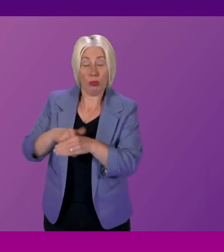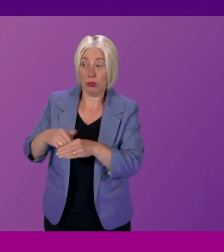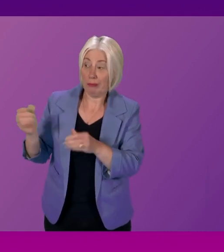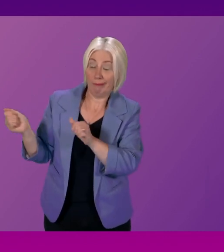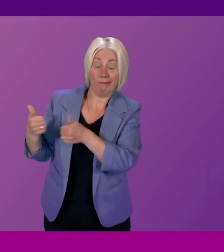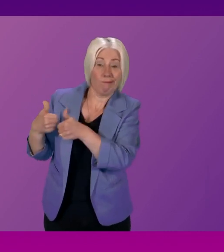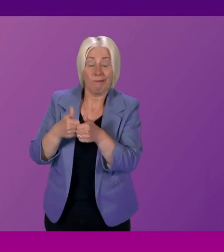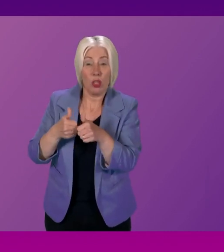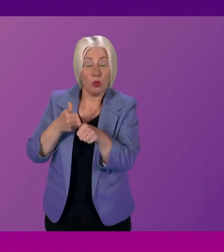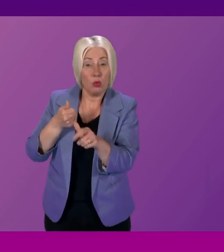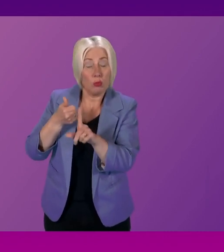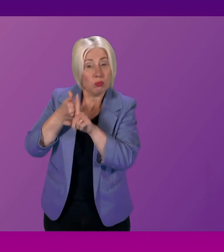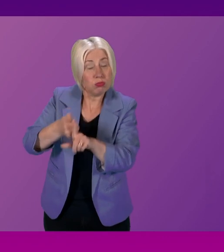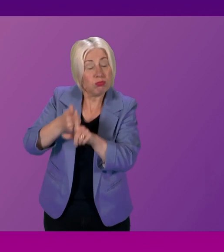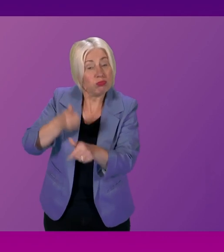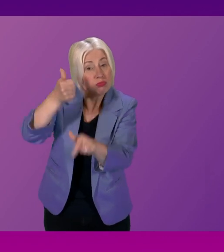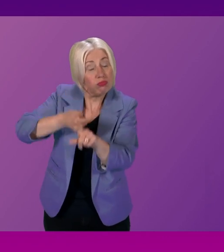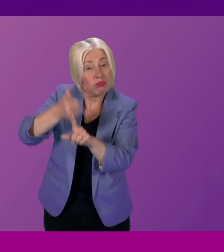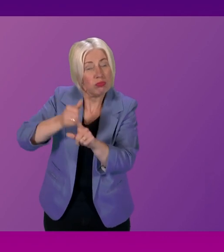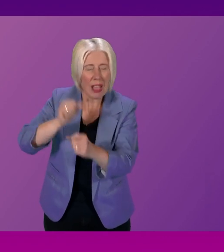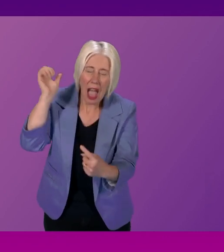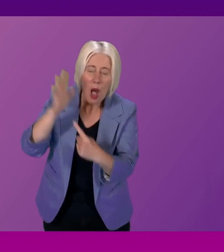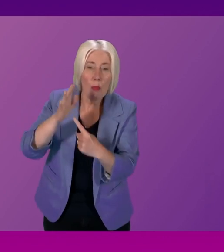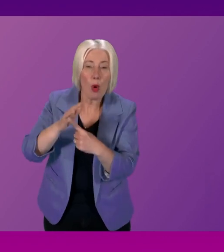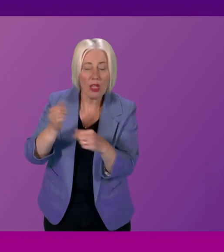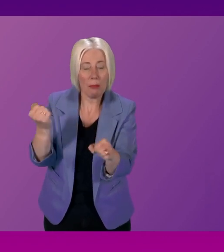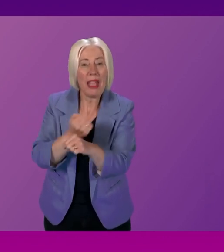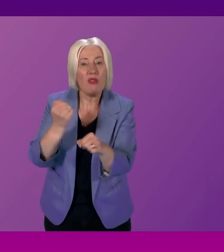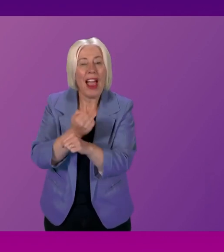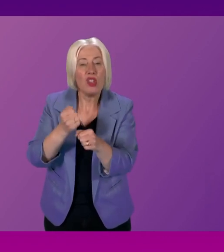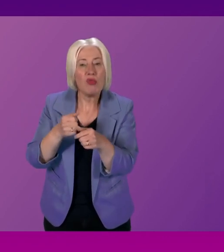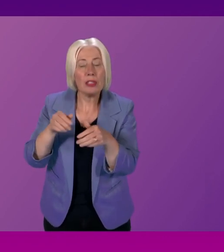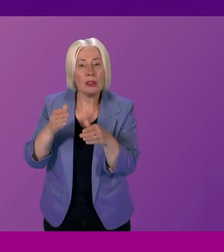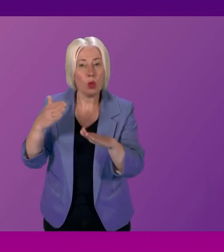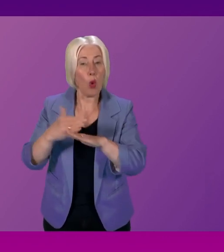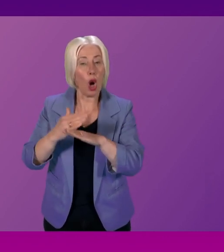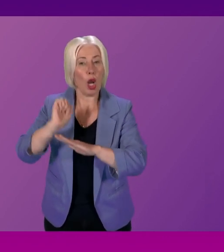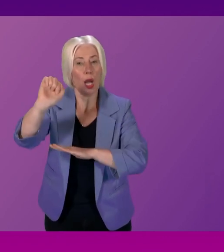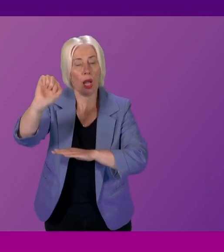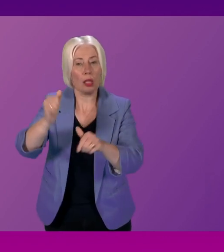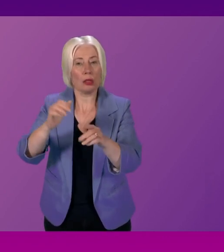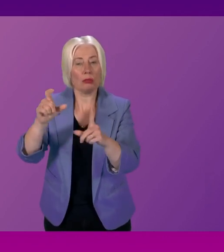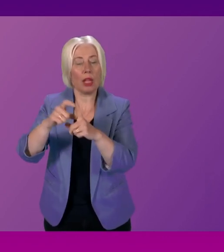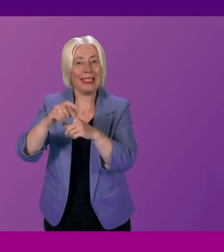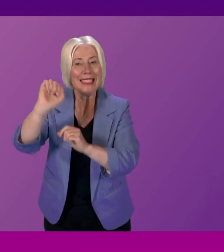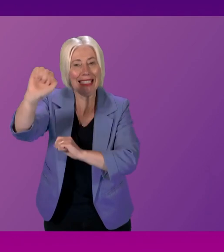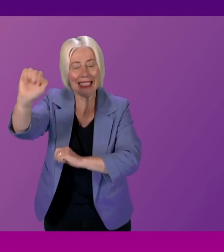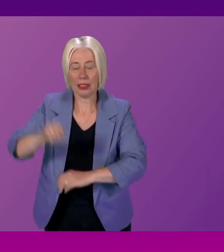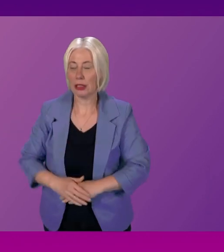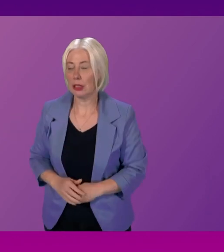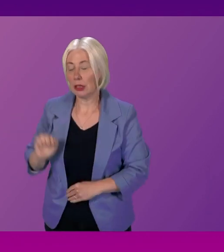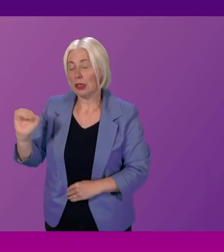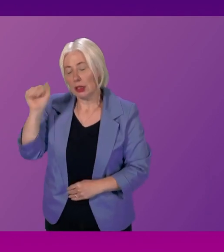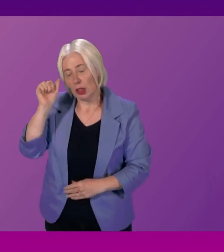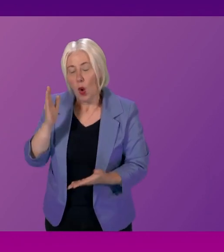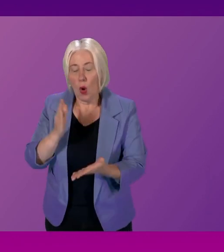manufacturing jobs in Dundee? First Minister. I do share Mercedes Vialba's clear disappointment to